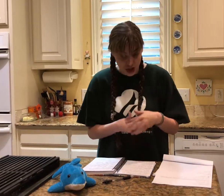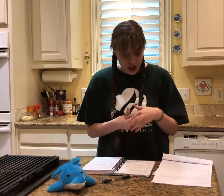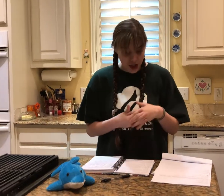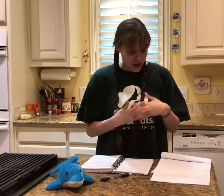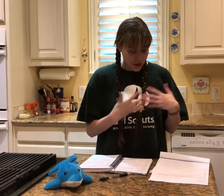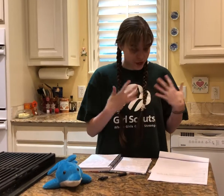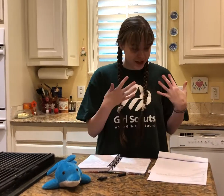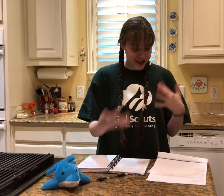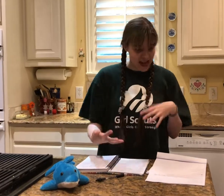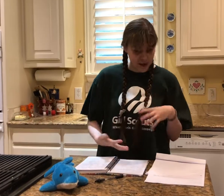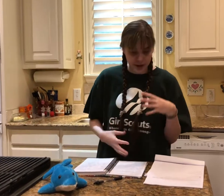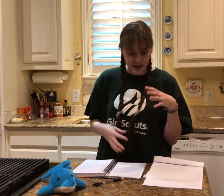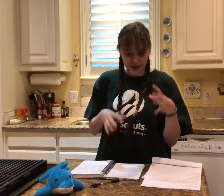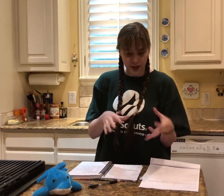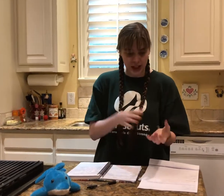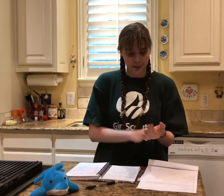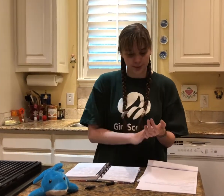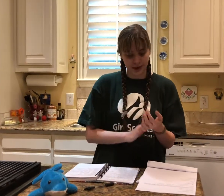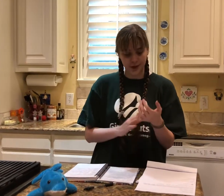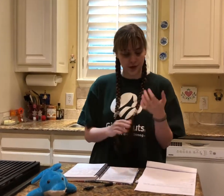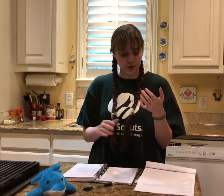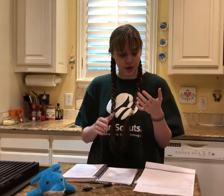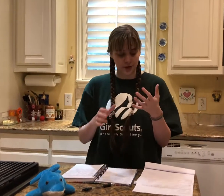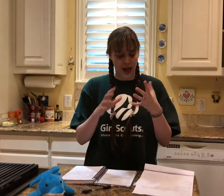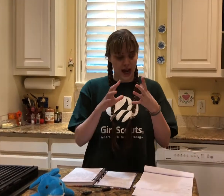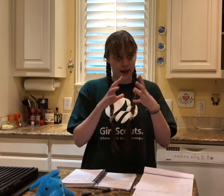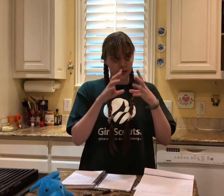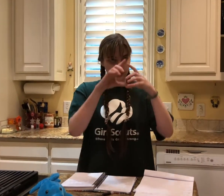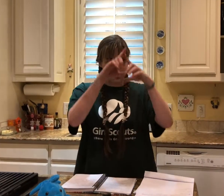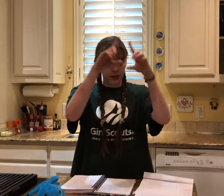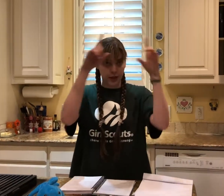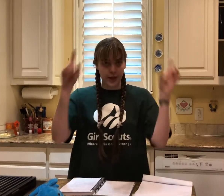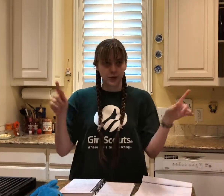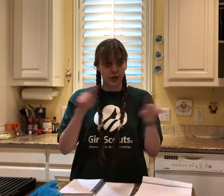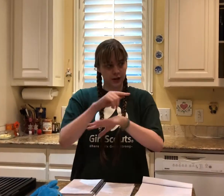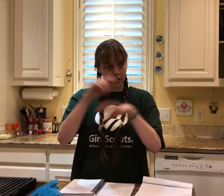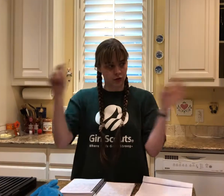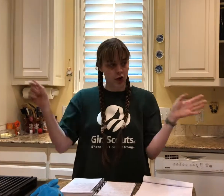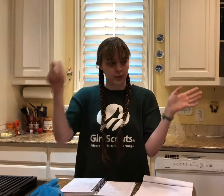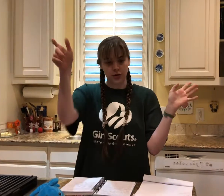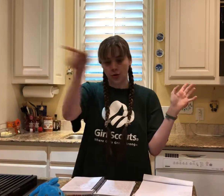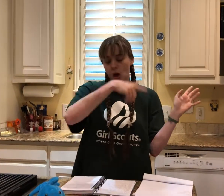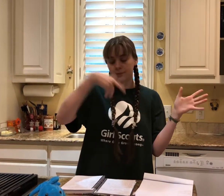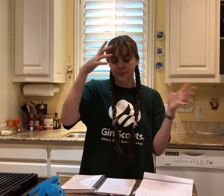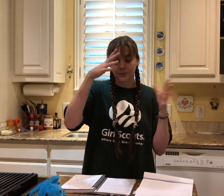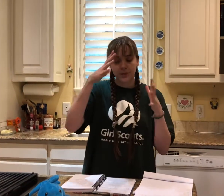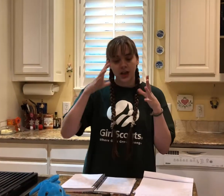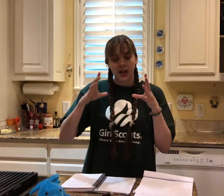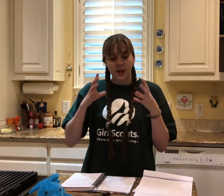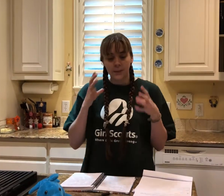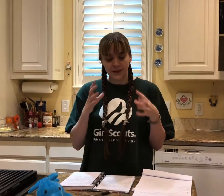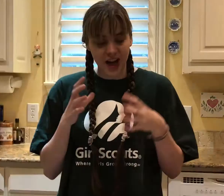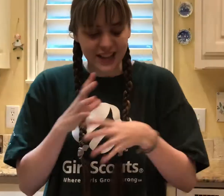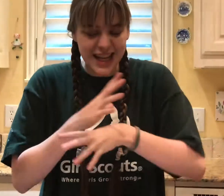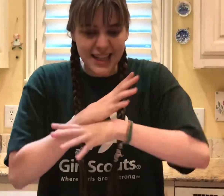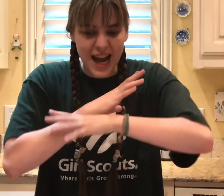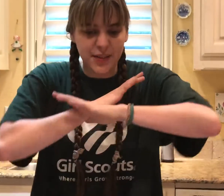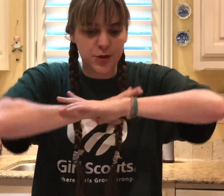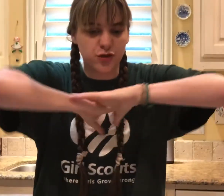they're an entirely different thing themselves as you know they have they look like the star we draw but in fact they can have up to